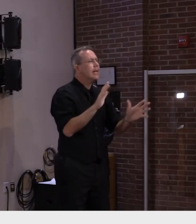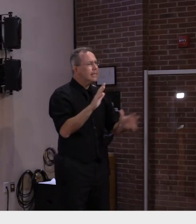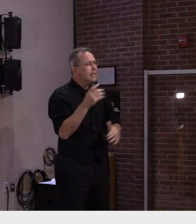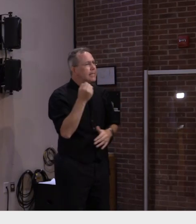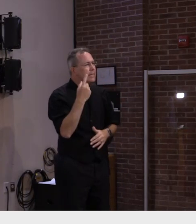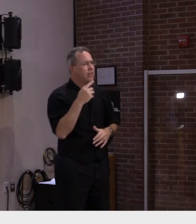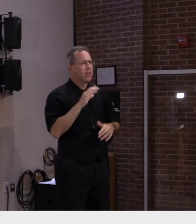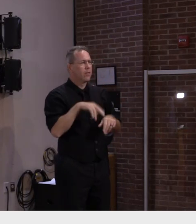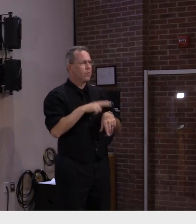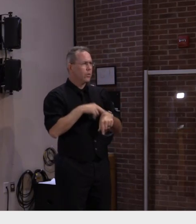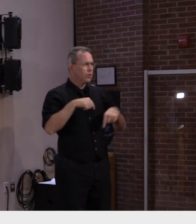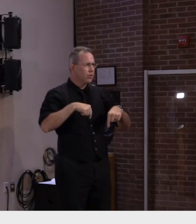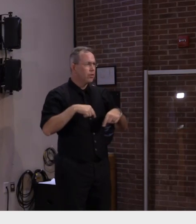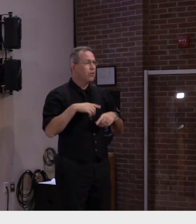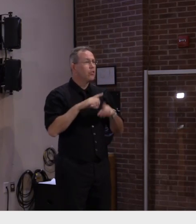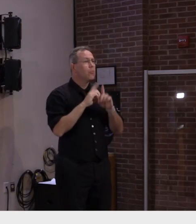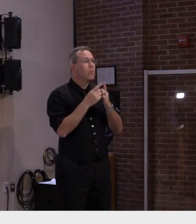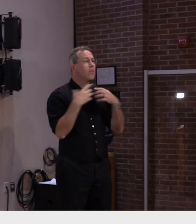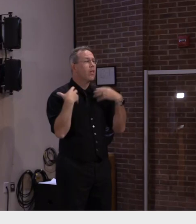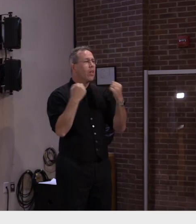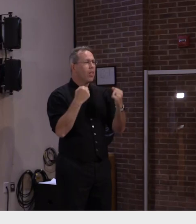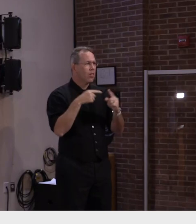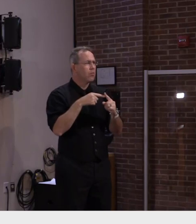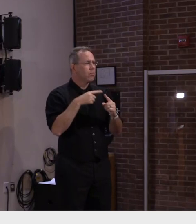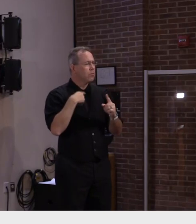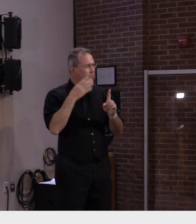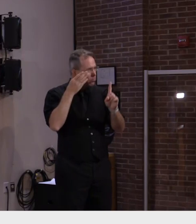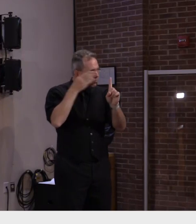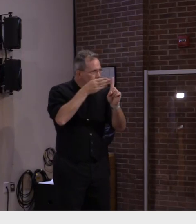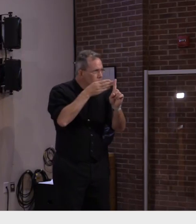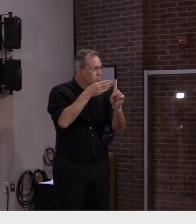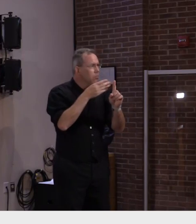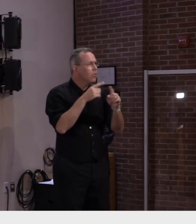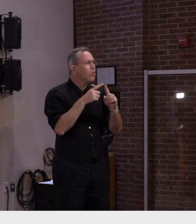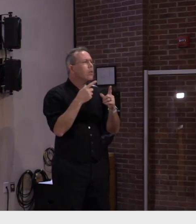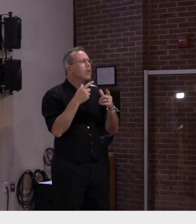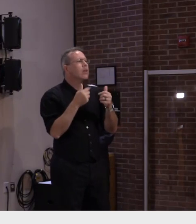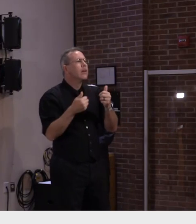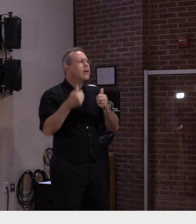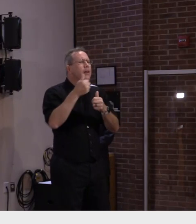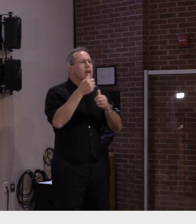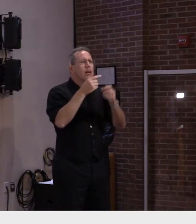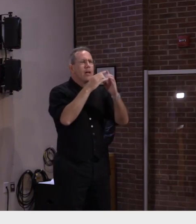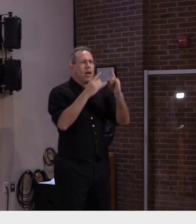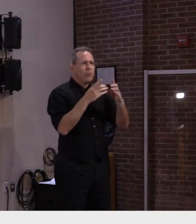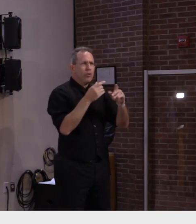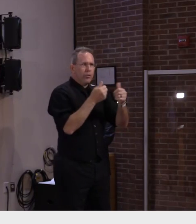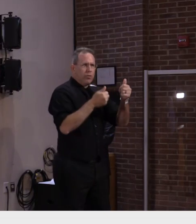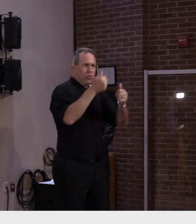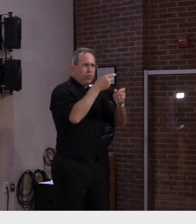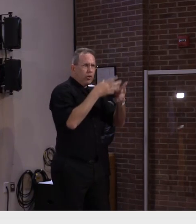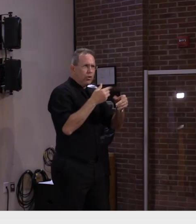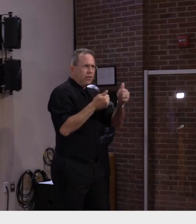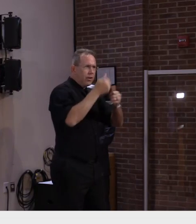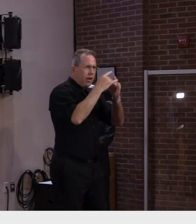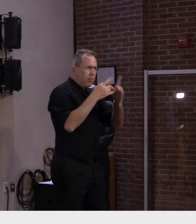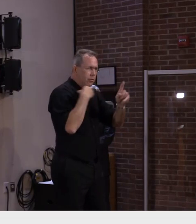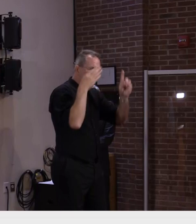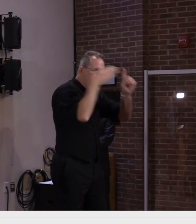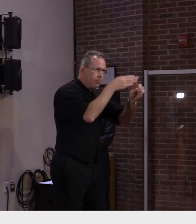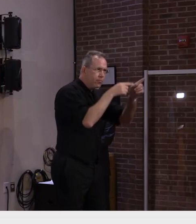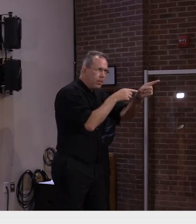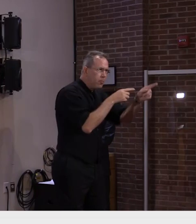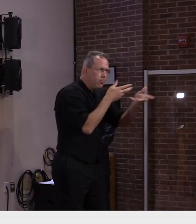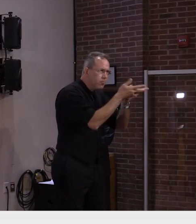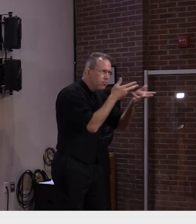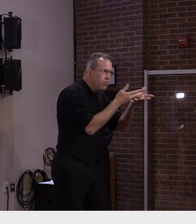running the operation. It is challenging if you're looking for, you know, a daily kind of case count and